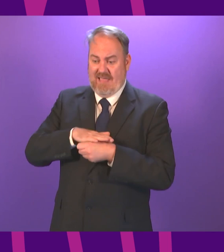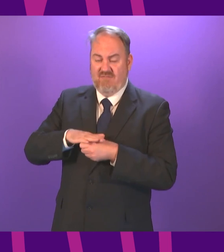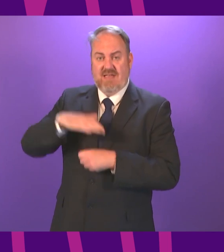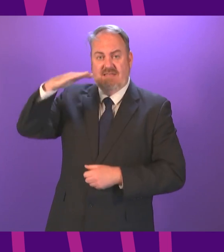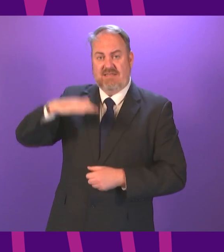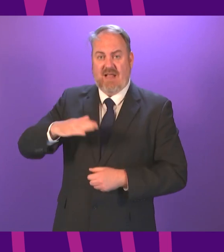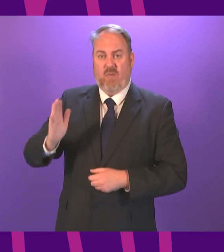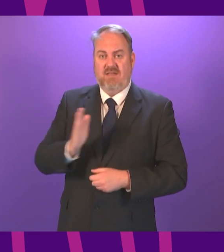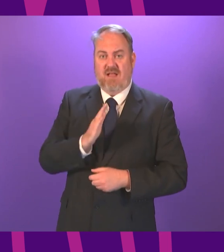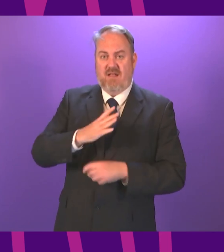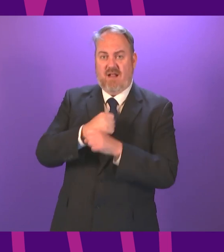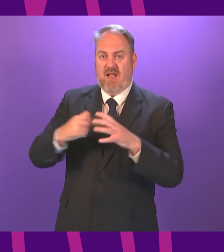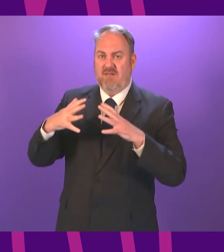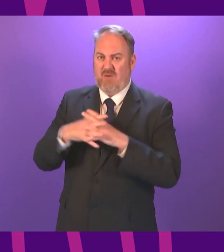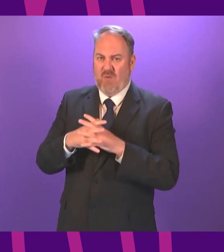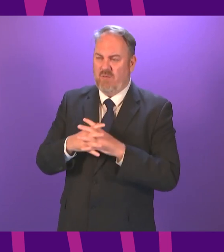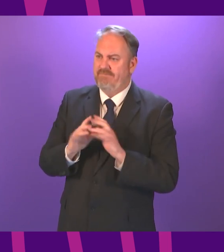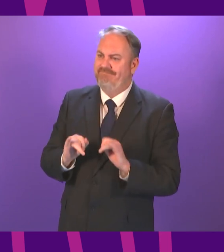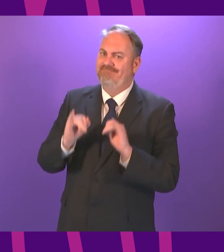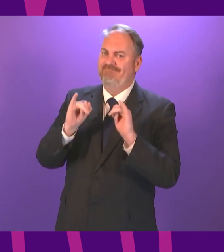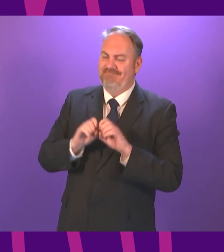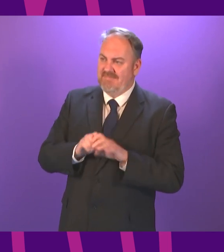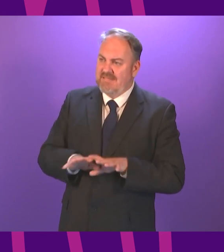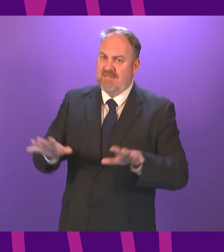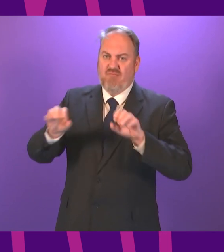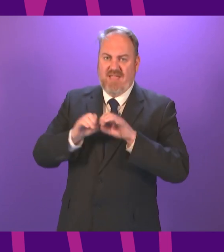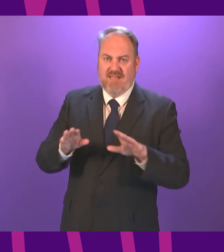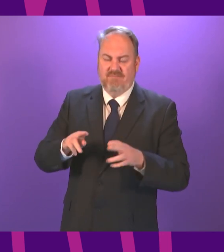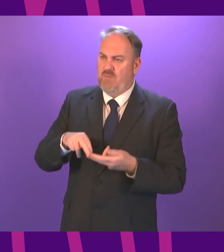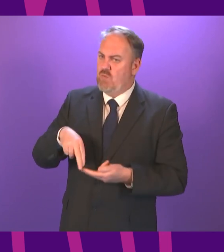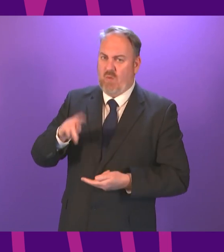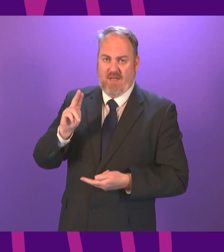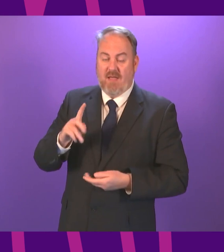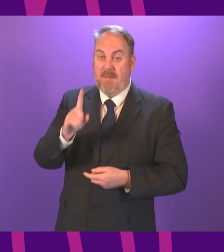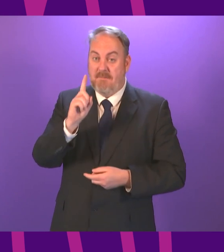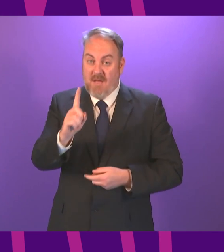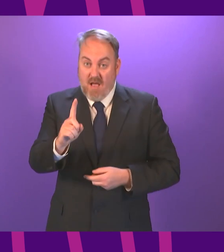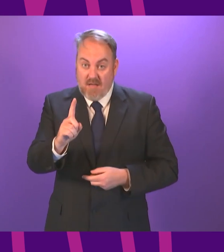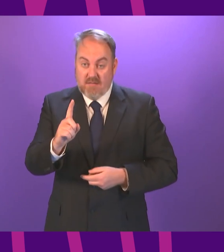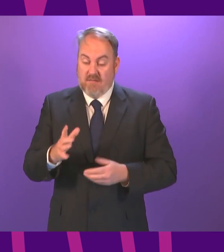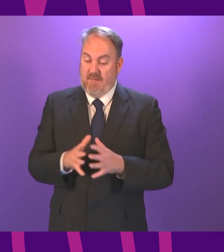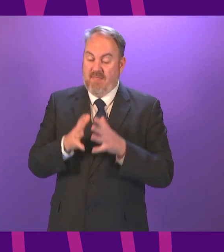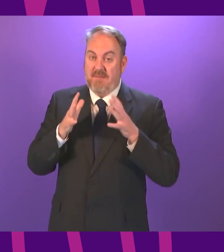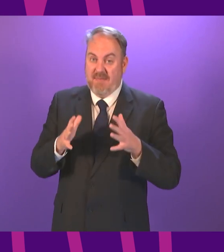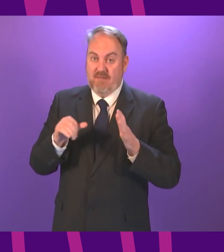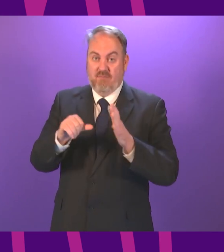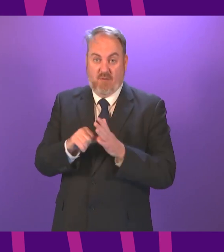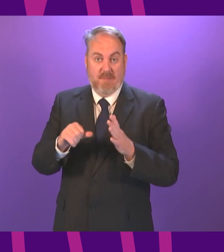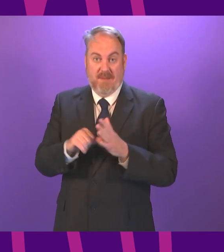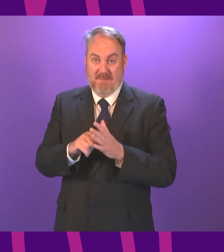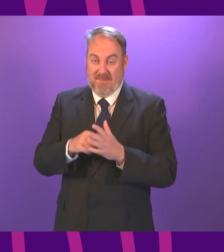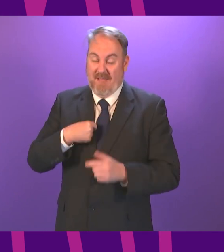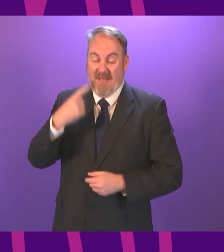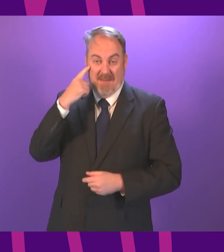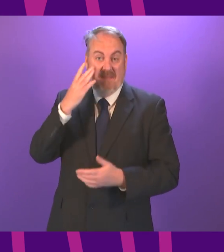being one of those hotspot areas. But I think the big challenge that we face is whilst the government was praised rightly, I